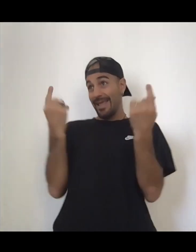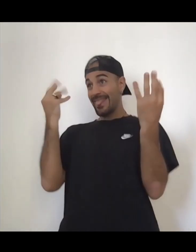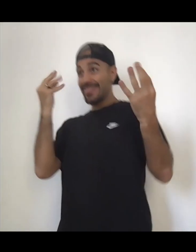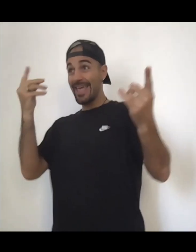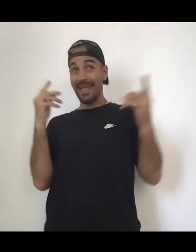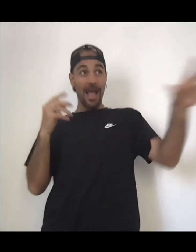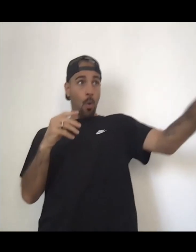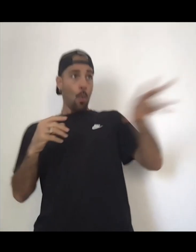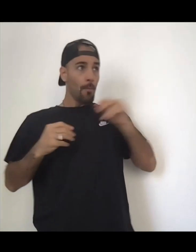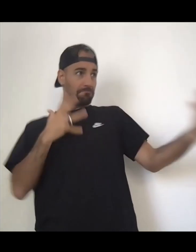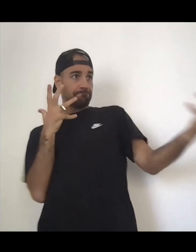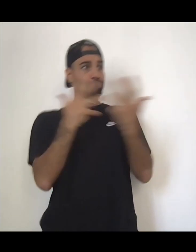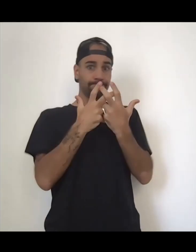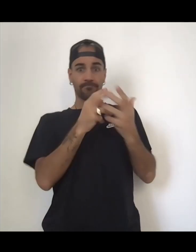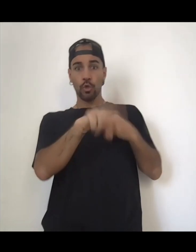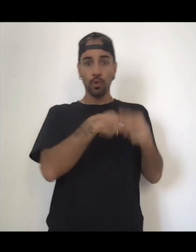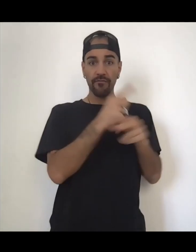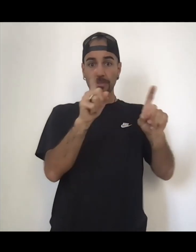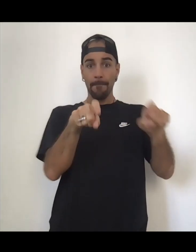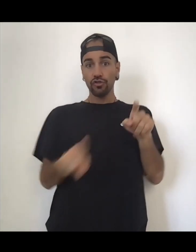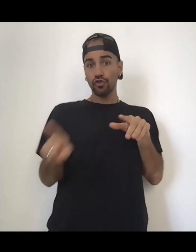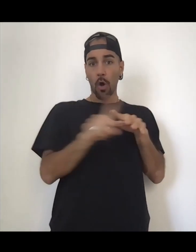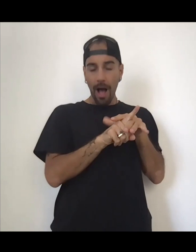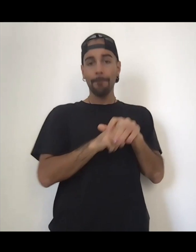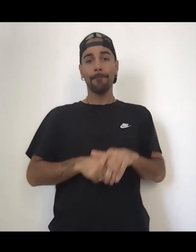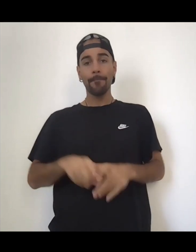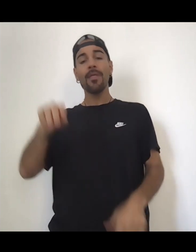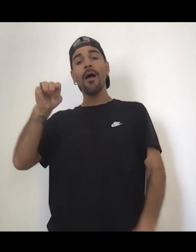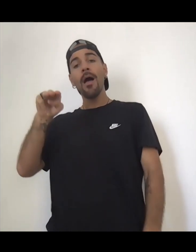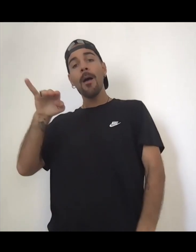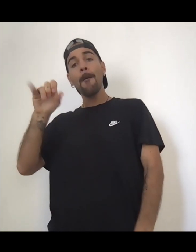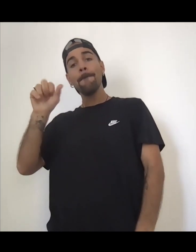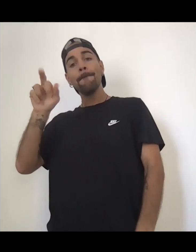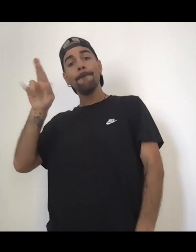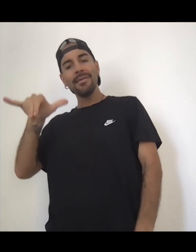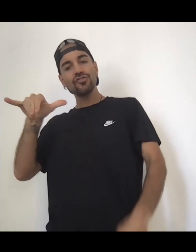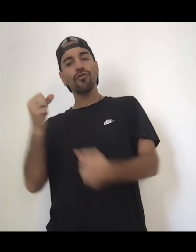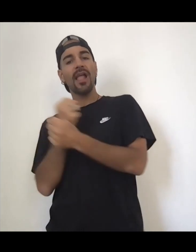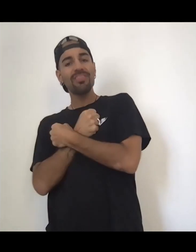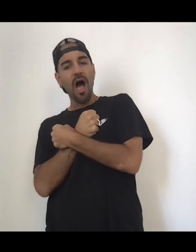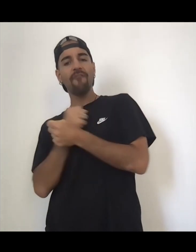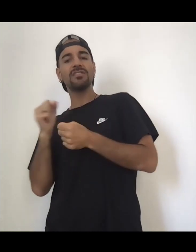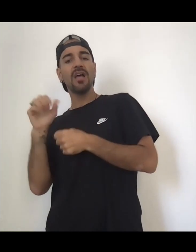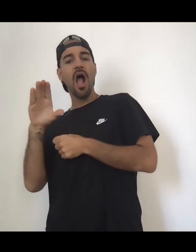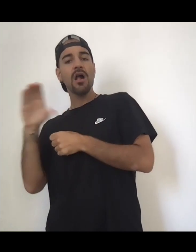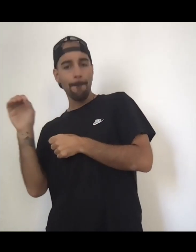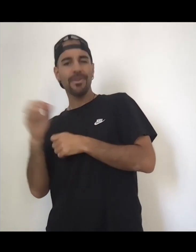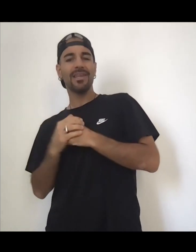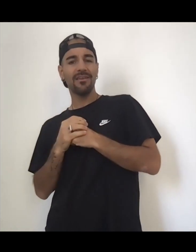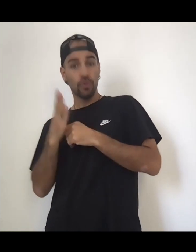feel. Misery loves company while abundance loves generosity and trust me,